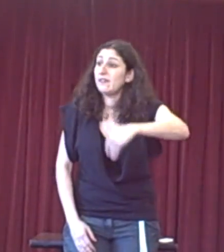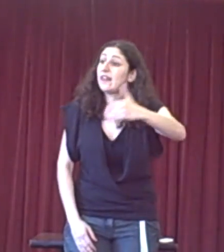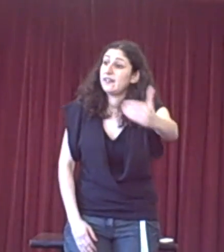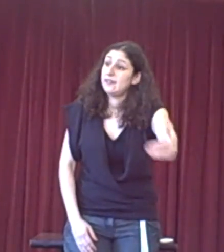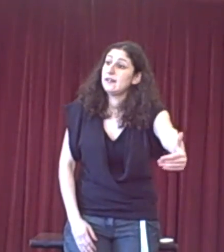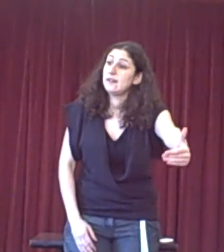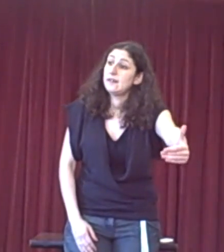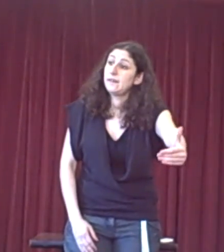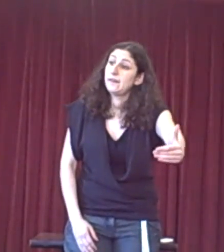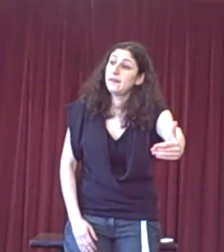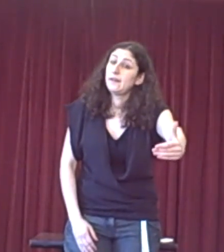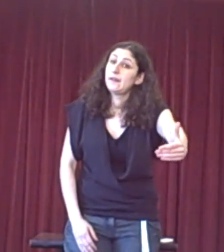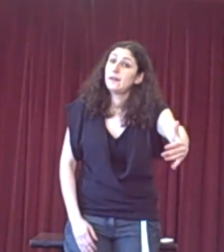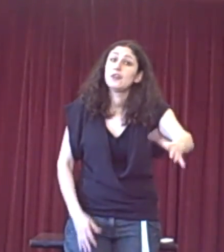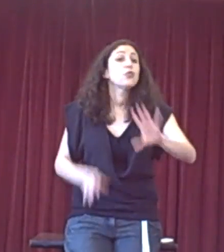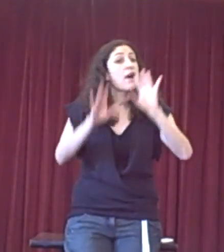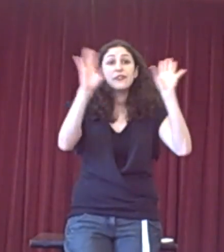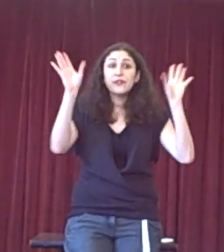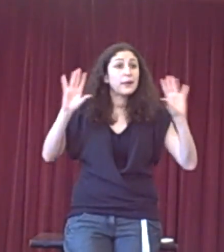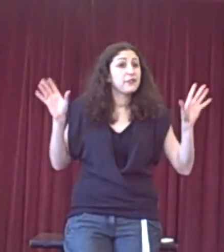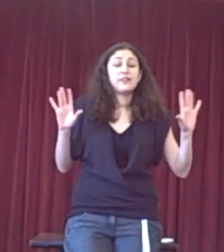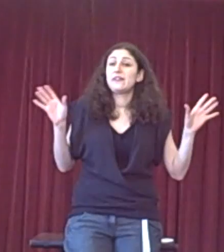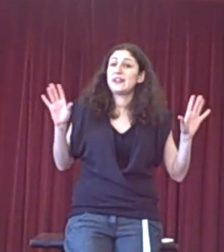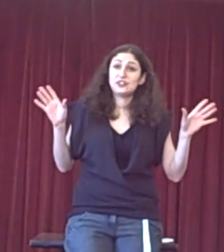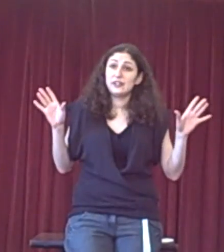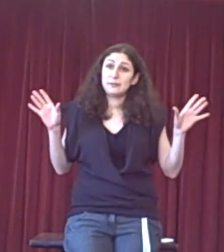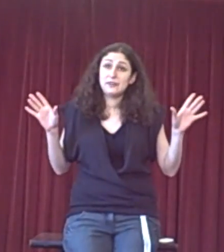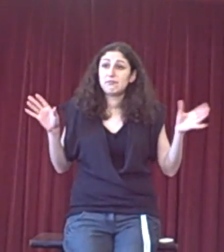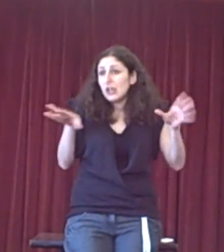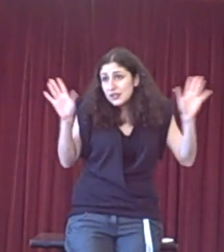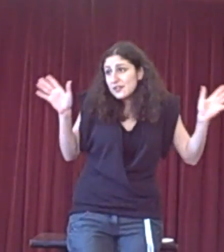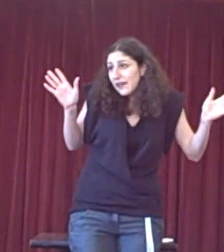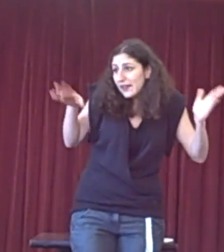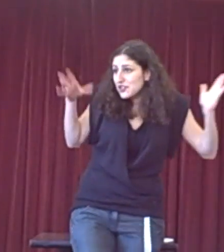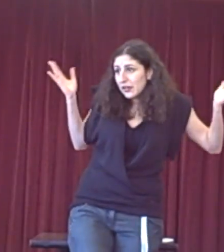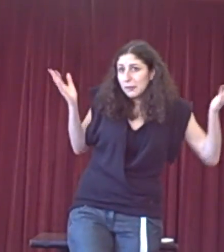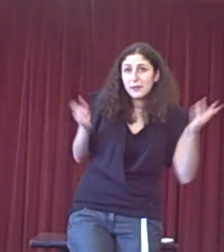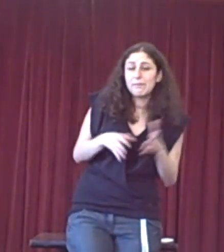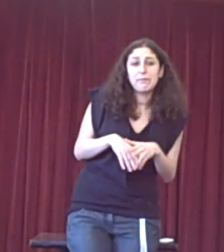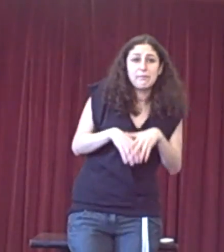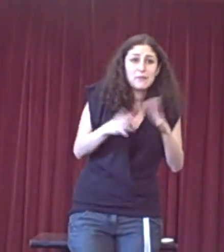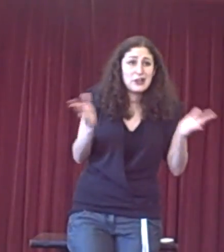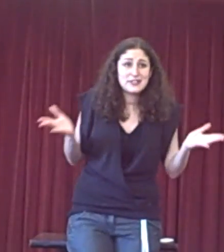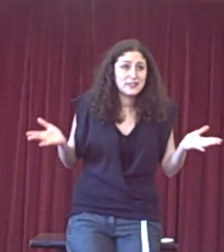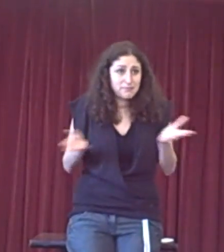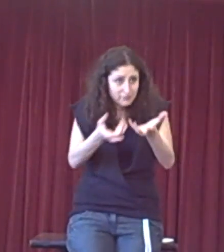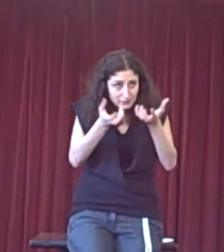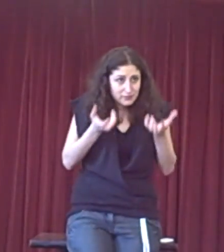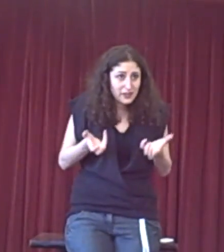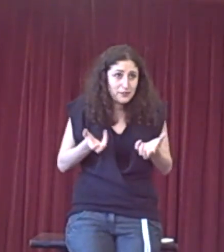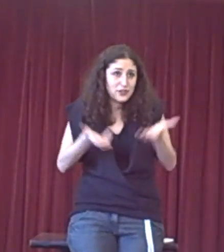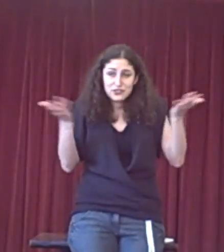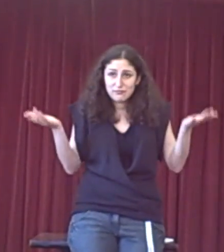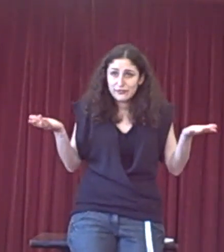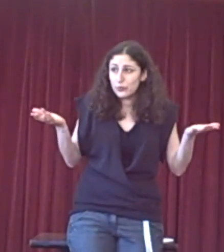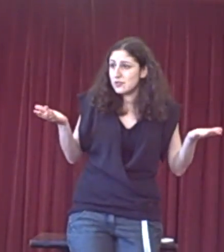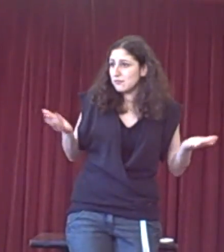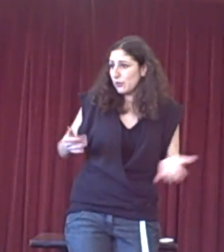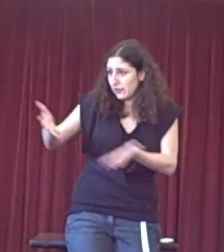of this. You can't do that with a foundation argument. You lose the foundation argument, you lose the emotional force, or